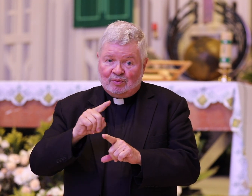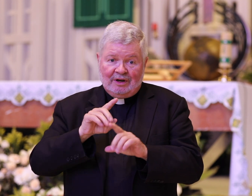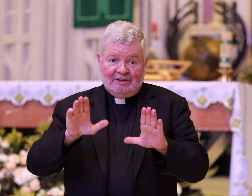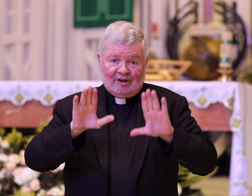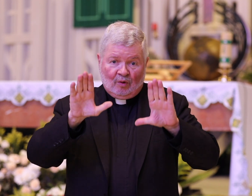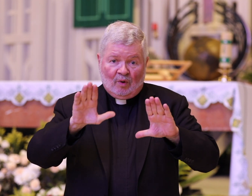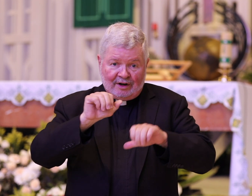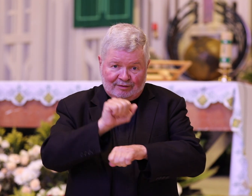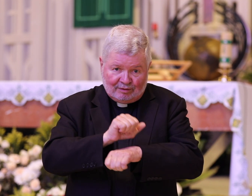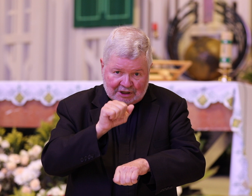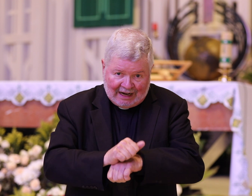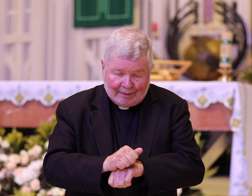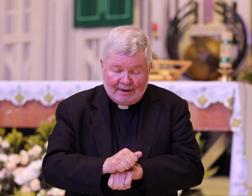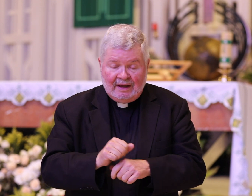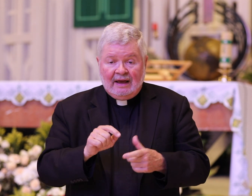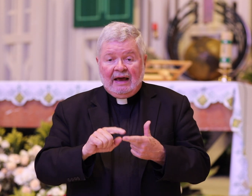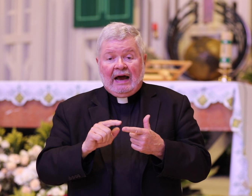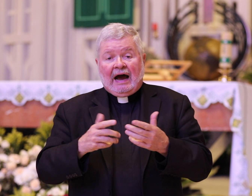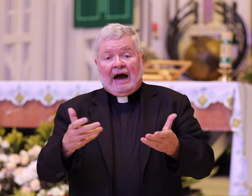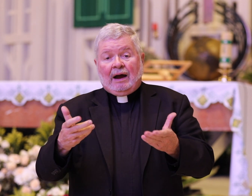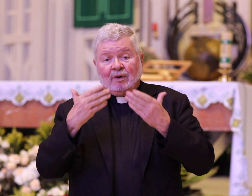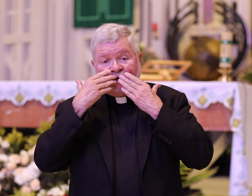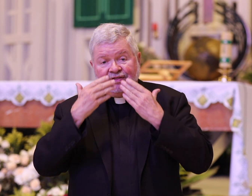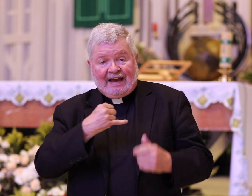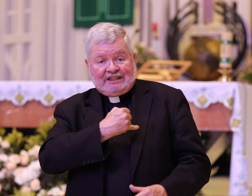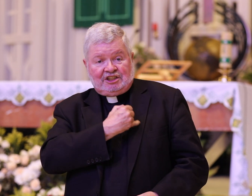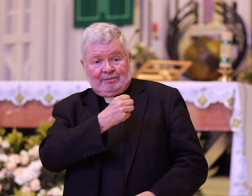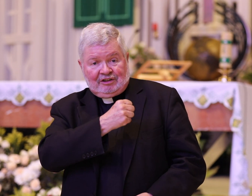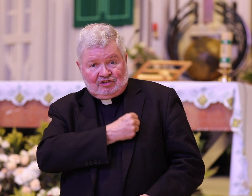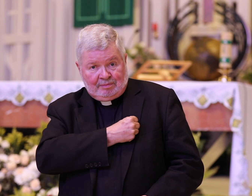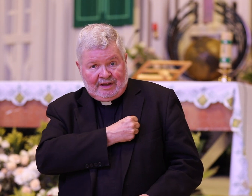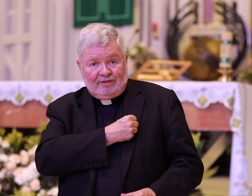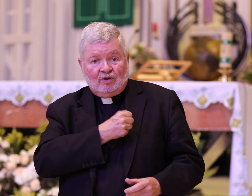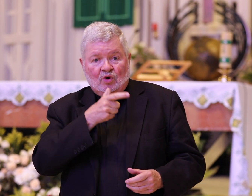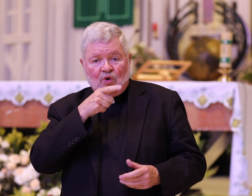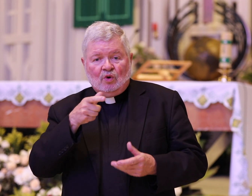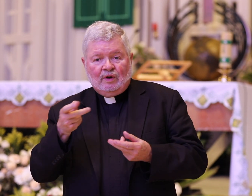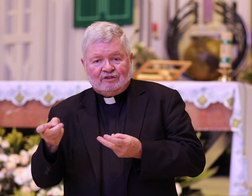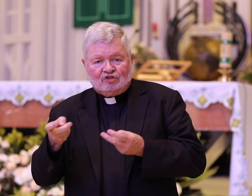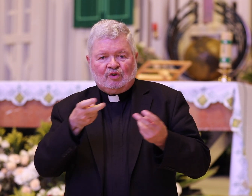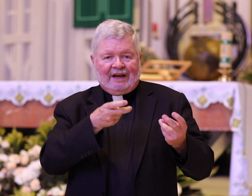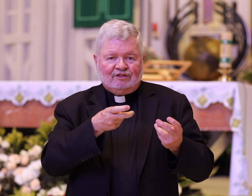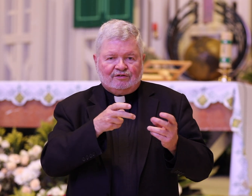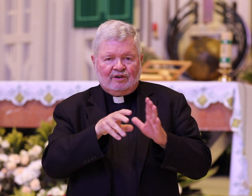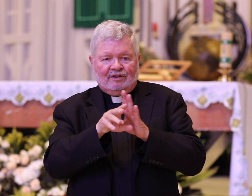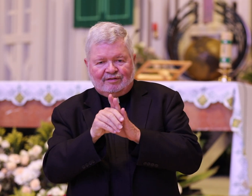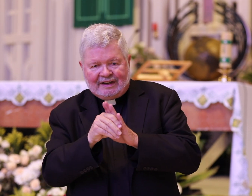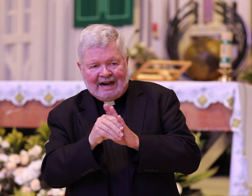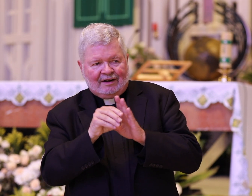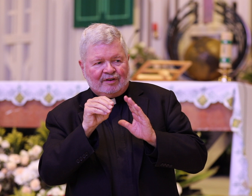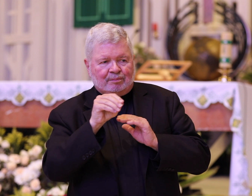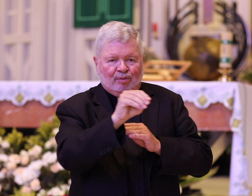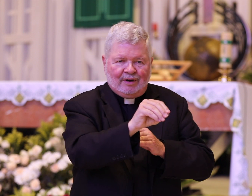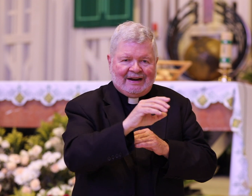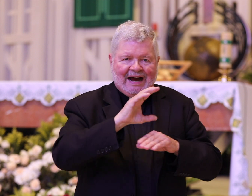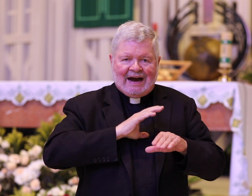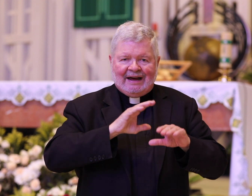really done a wonderful job I want to thank Jimmy Smith who has transferred the videography and put it on